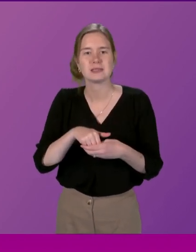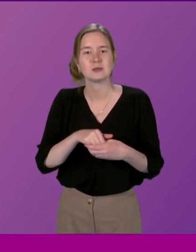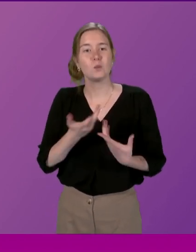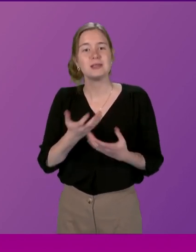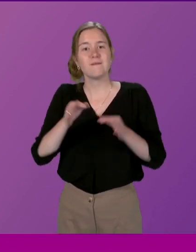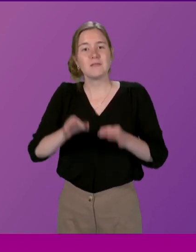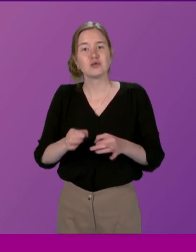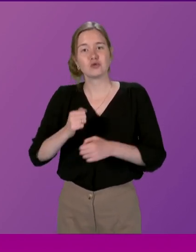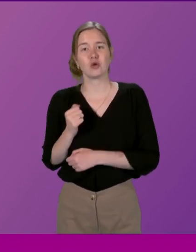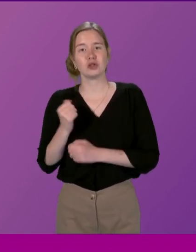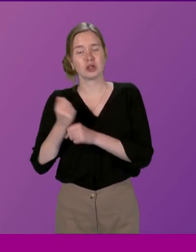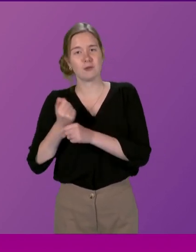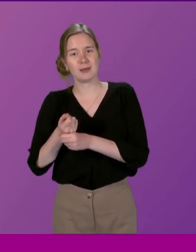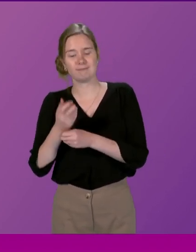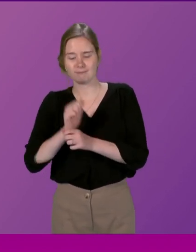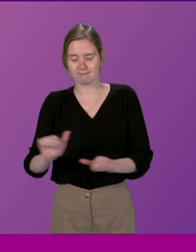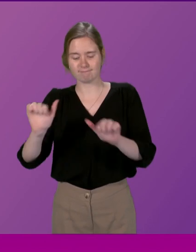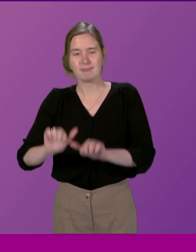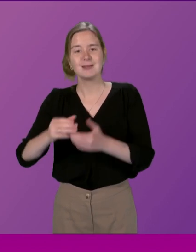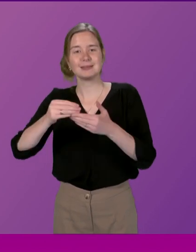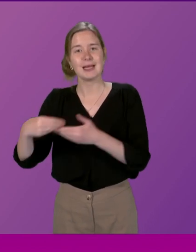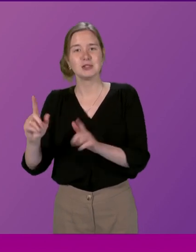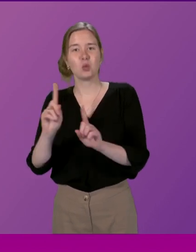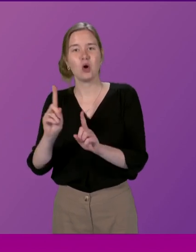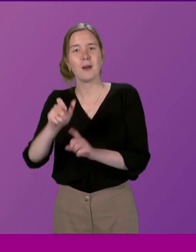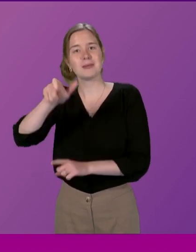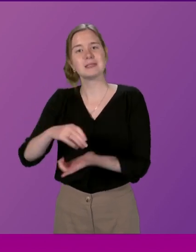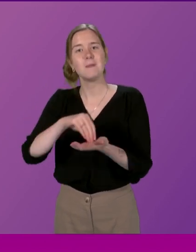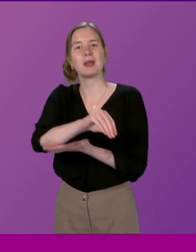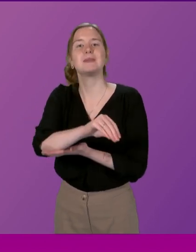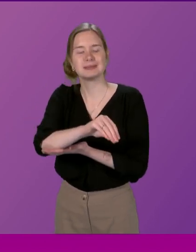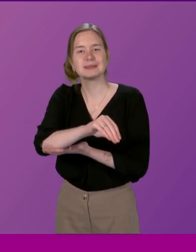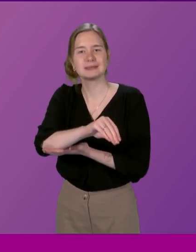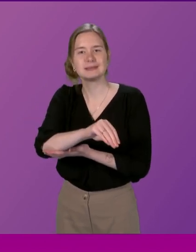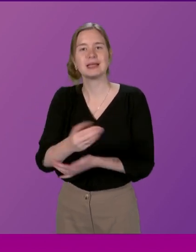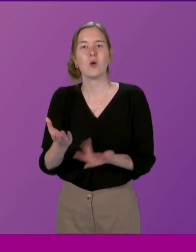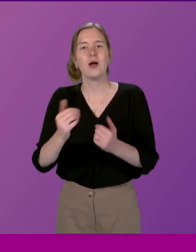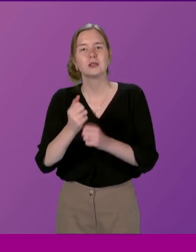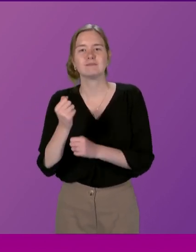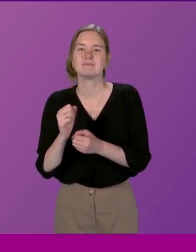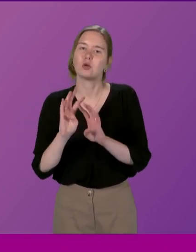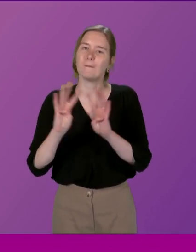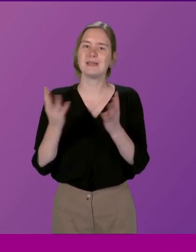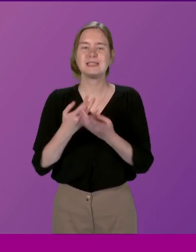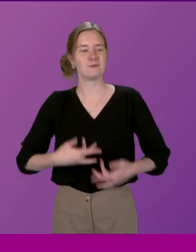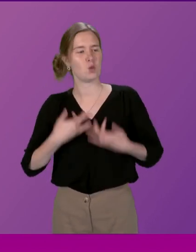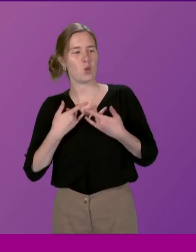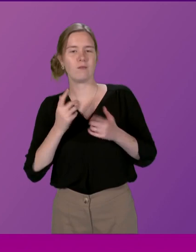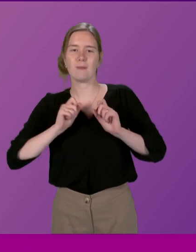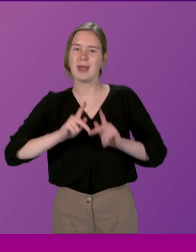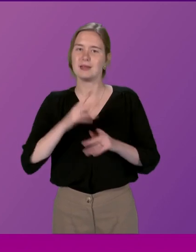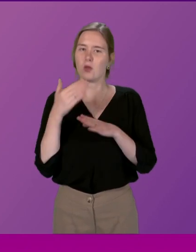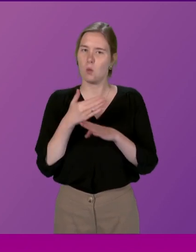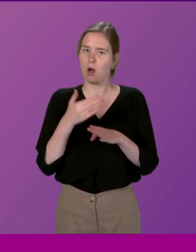officials in the Scottish Government are finalising guidance on participant payment. I welcome the Committee's view on the methods used for this work